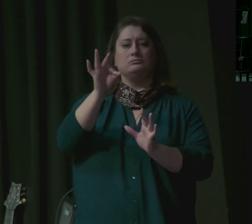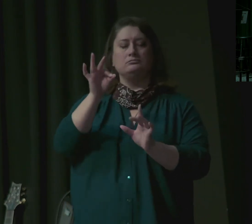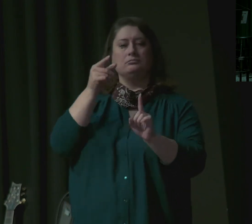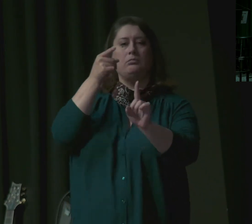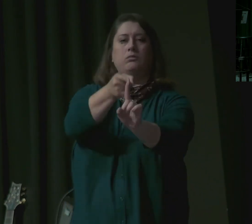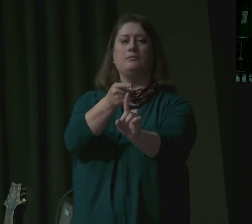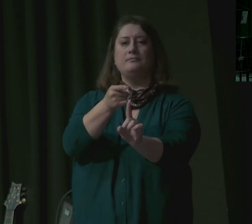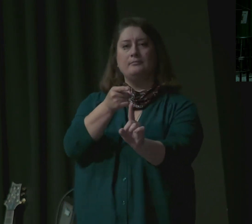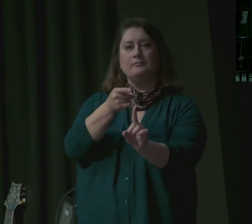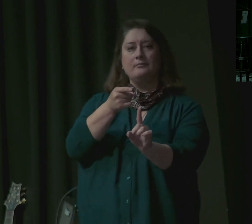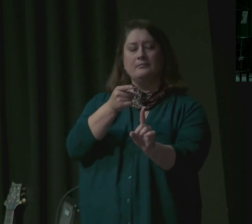No.